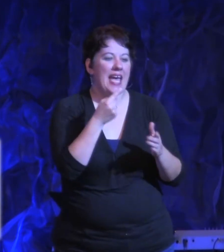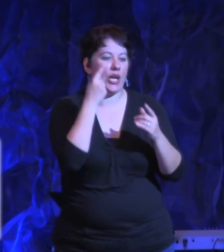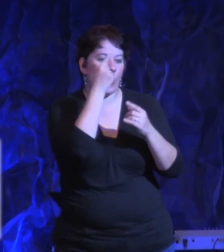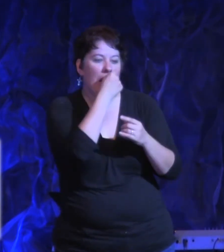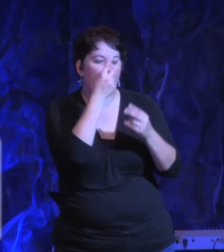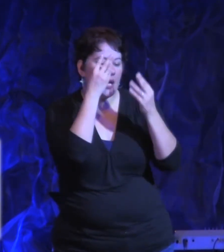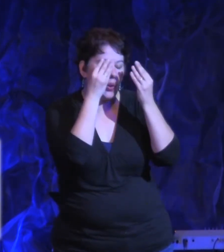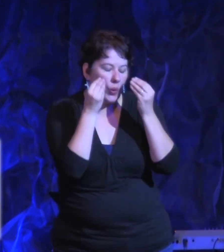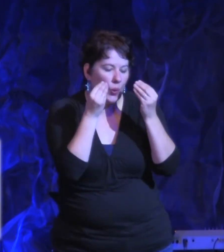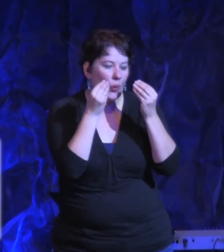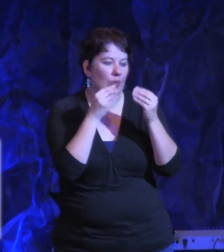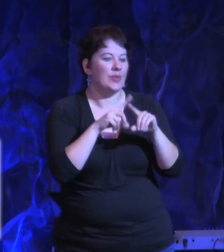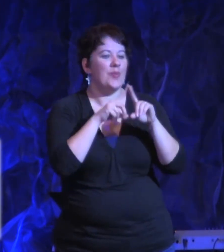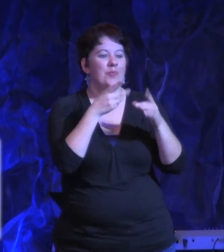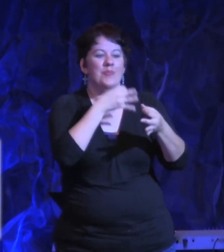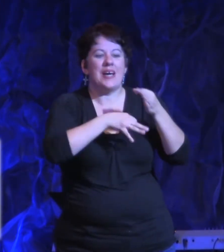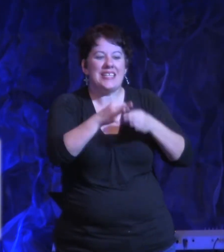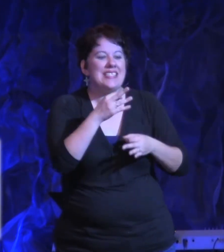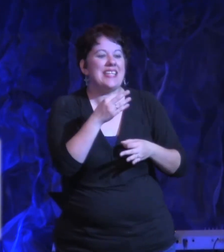Oh.